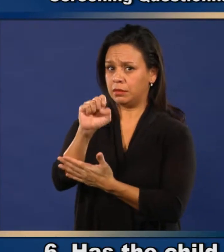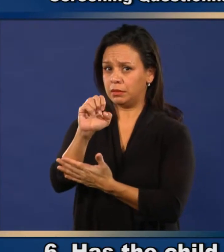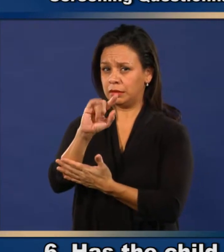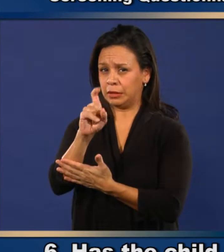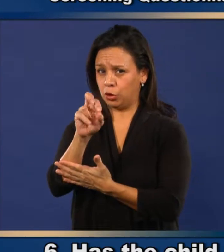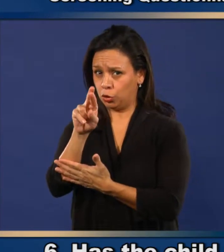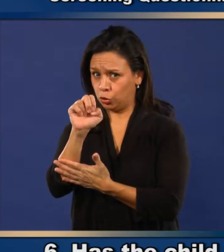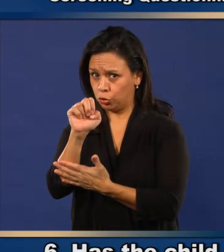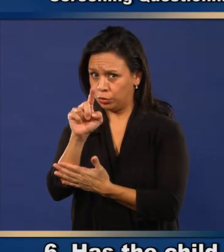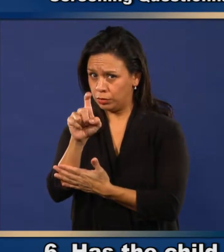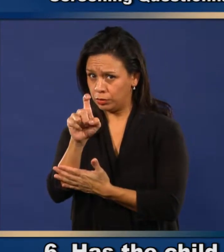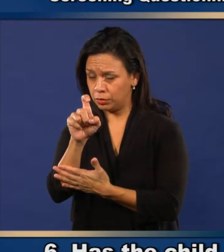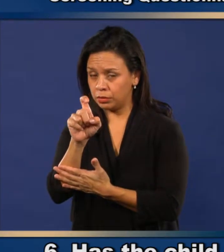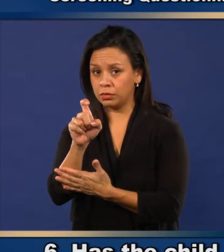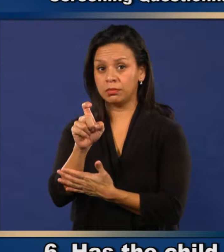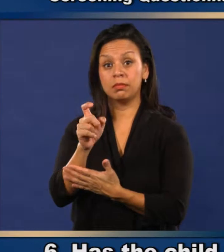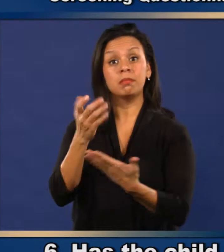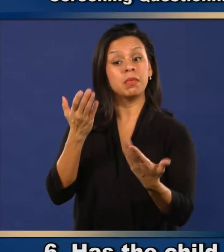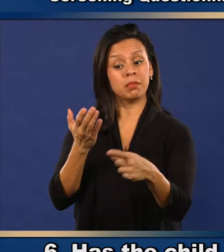a seizure?